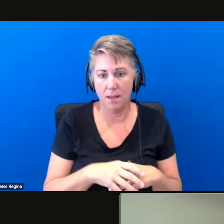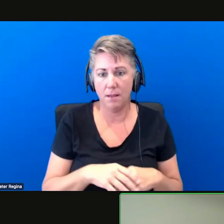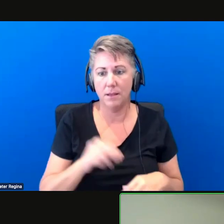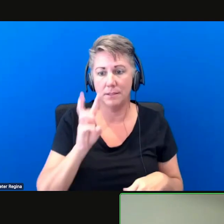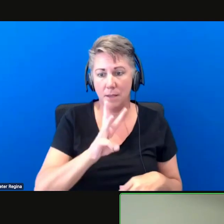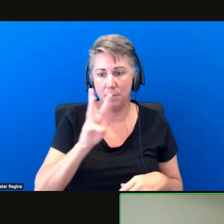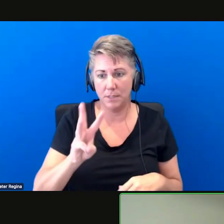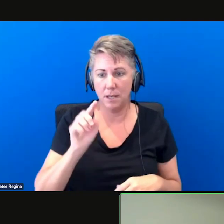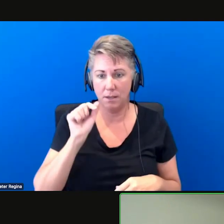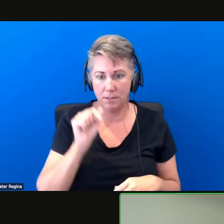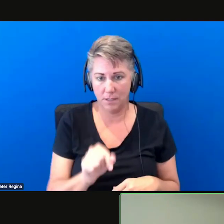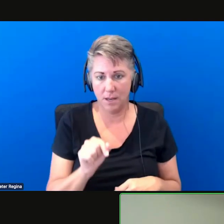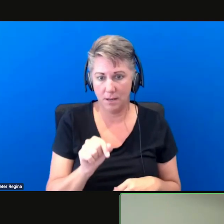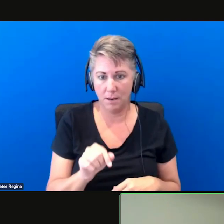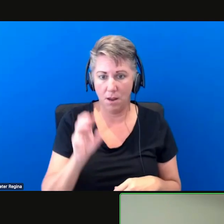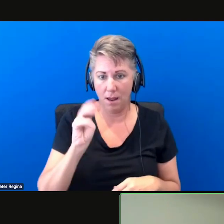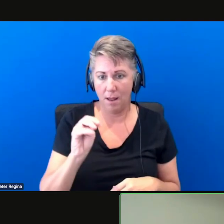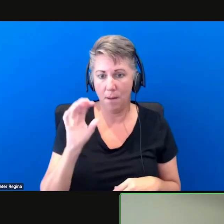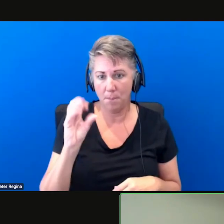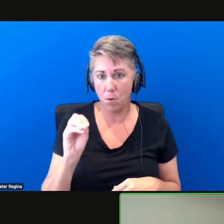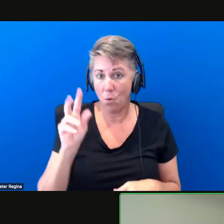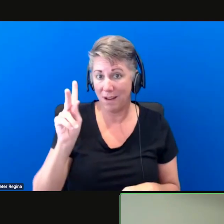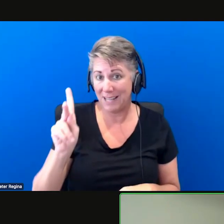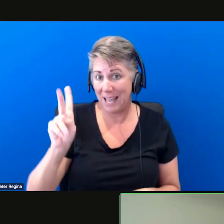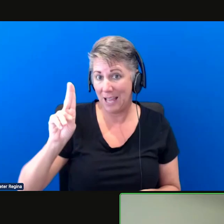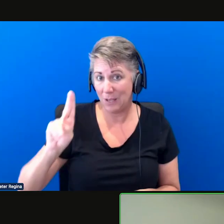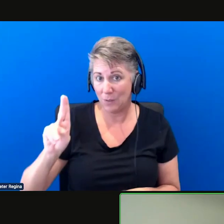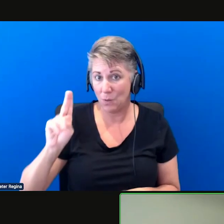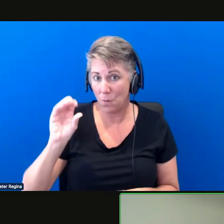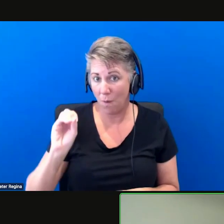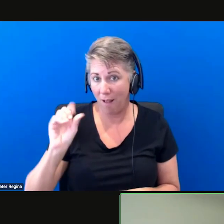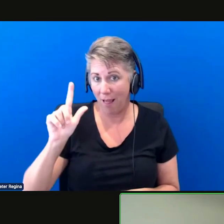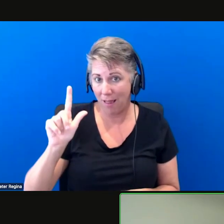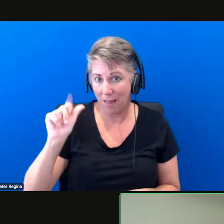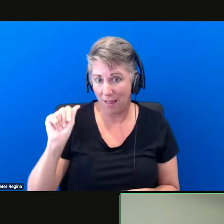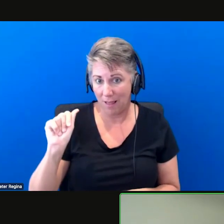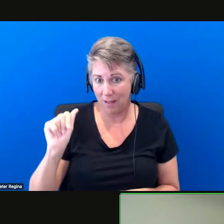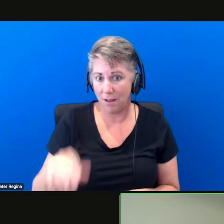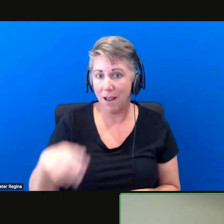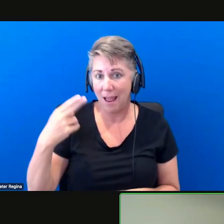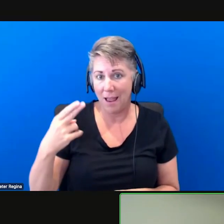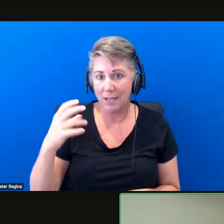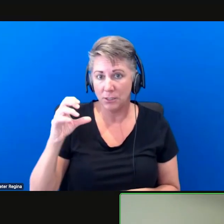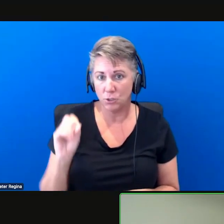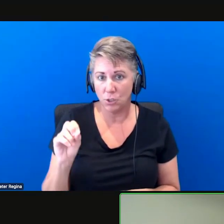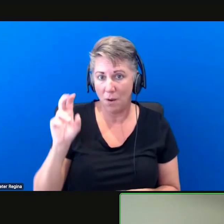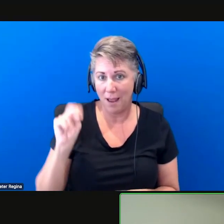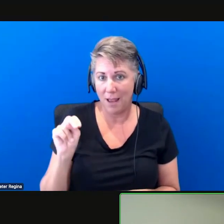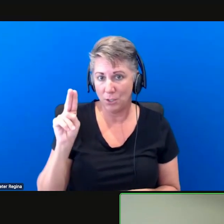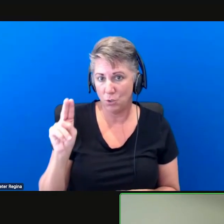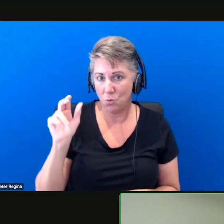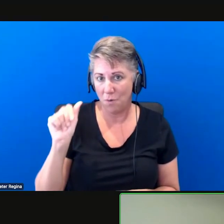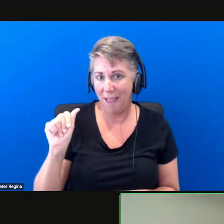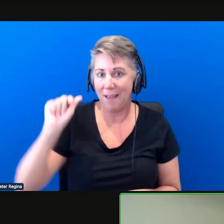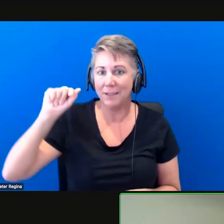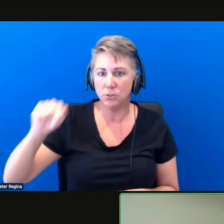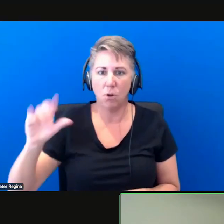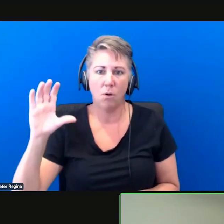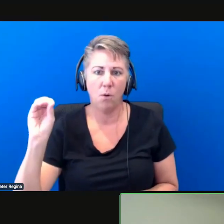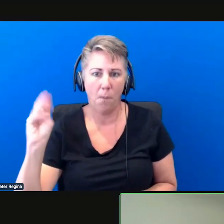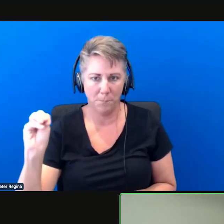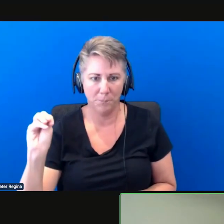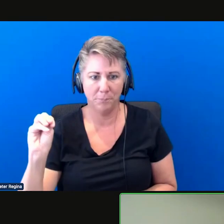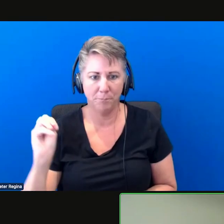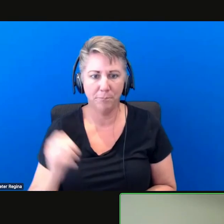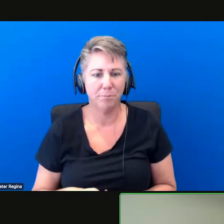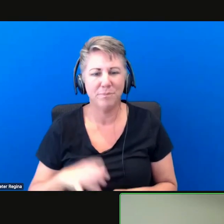-w-w-w dot m-o-k-u-o-l-a-h-o-n-u-a dot com which